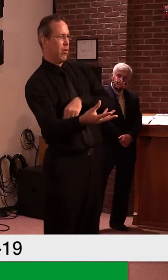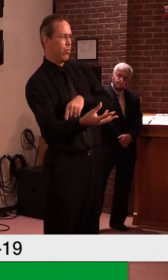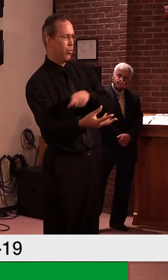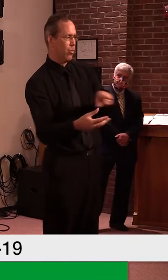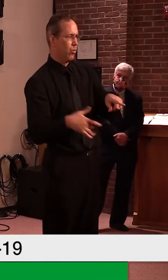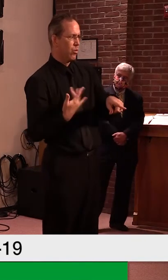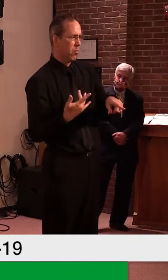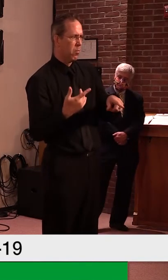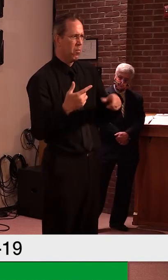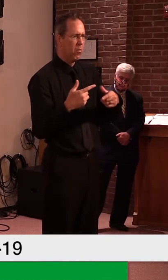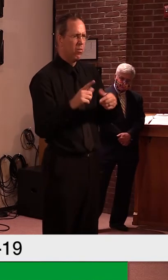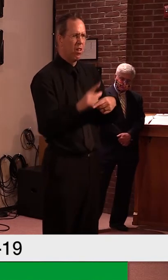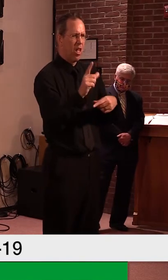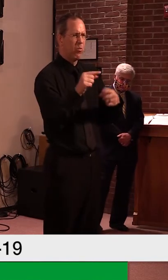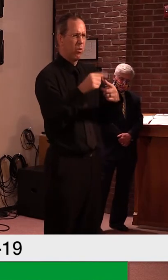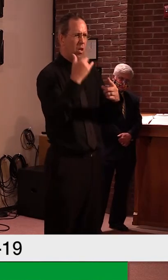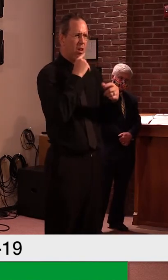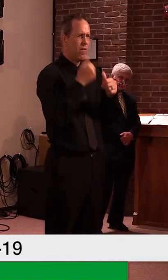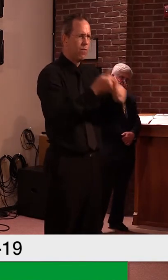clarity to that question.